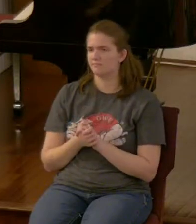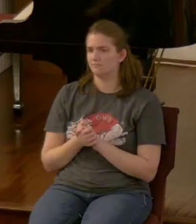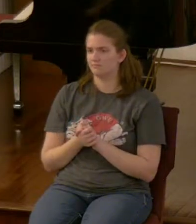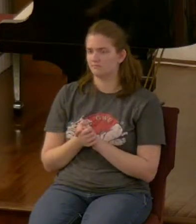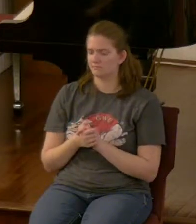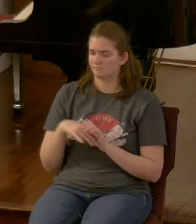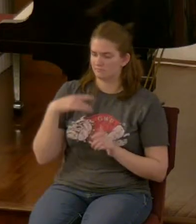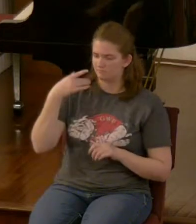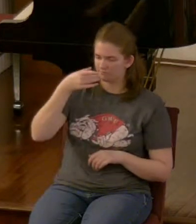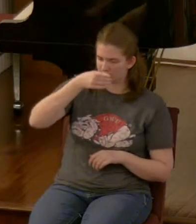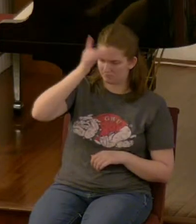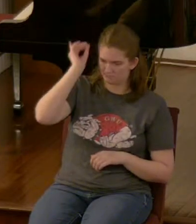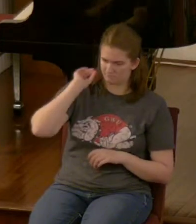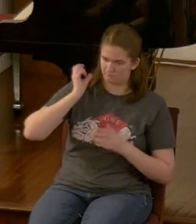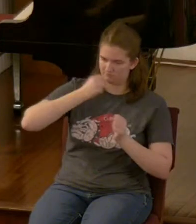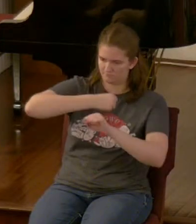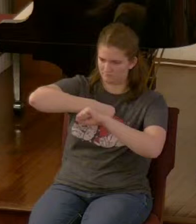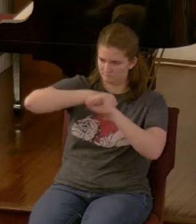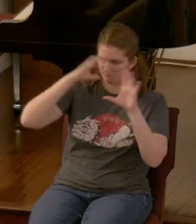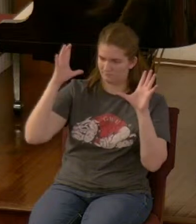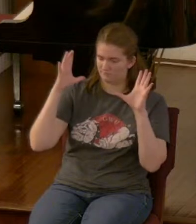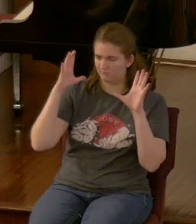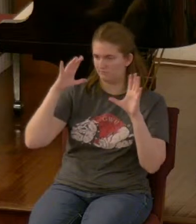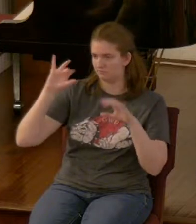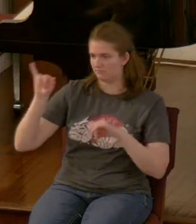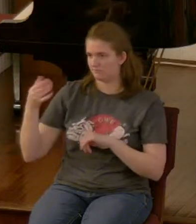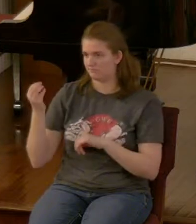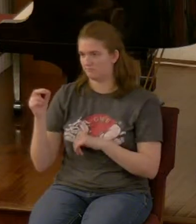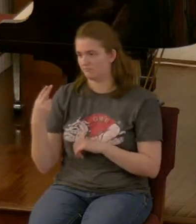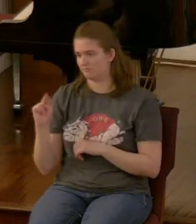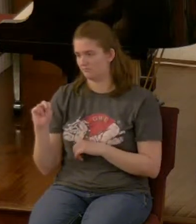and what John saw